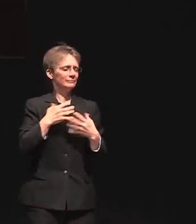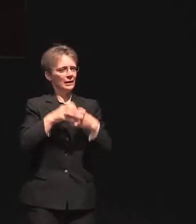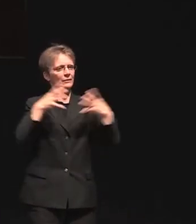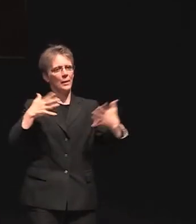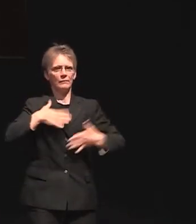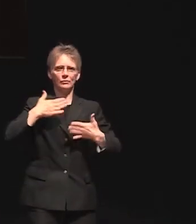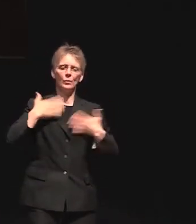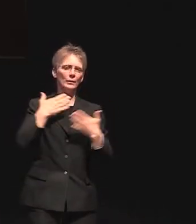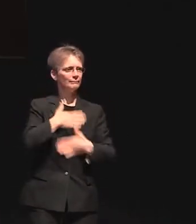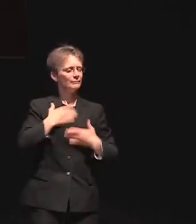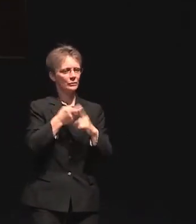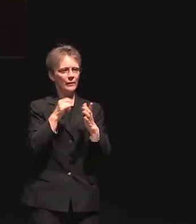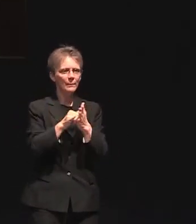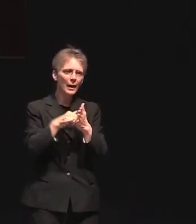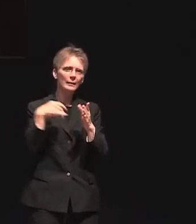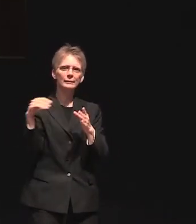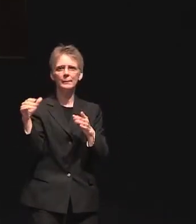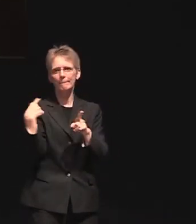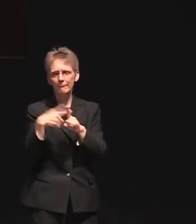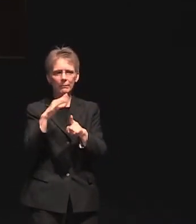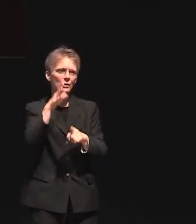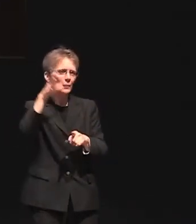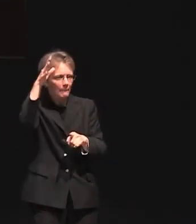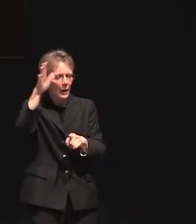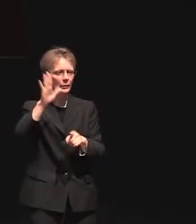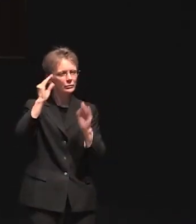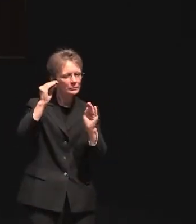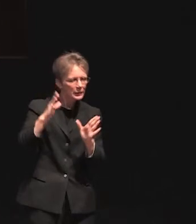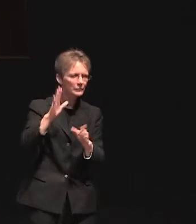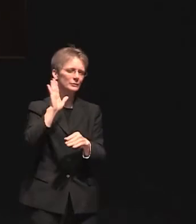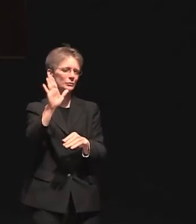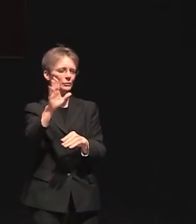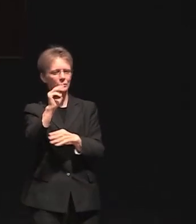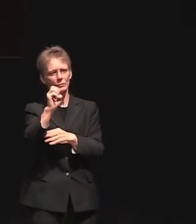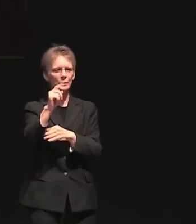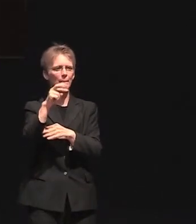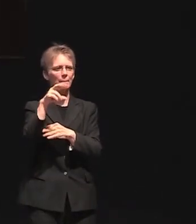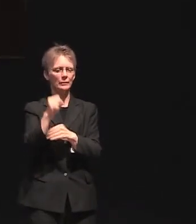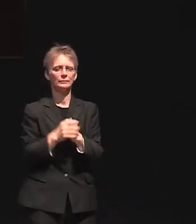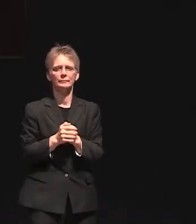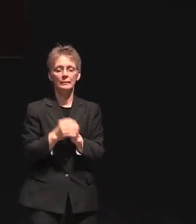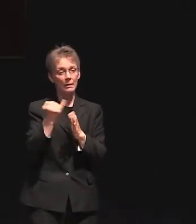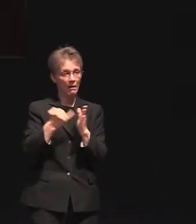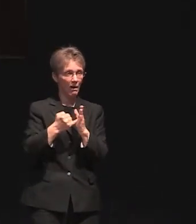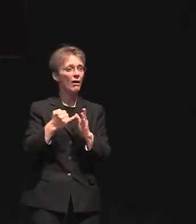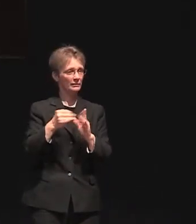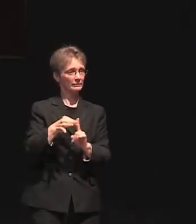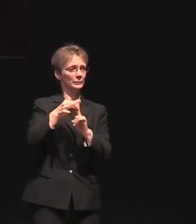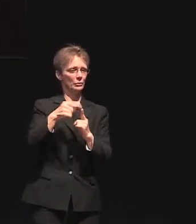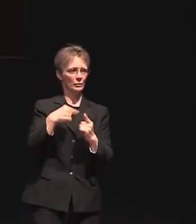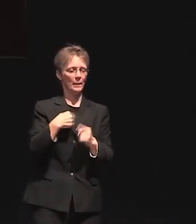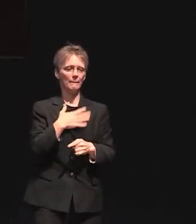as your parents and your mentors and your educators. Art is especially important to me I have a mom who's an